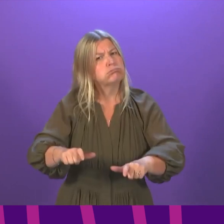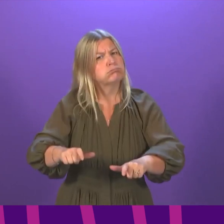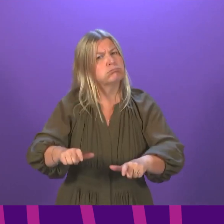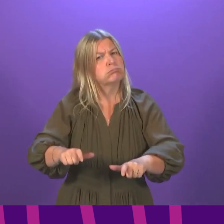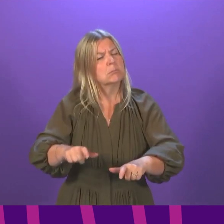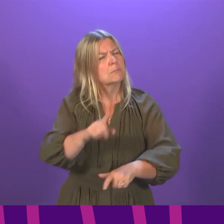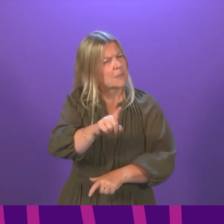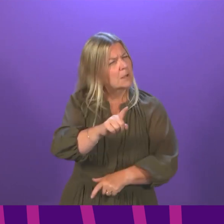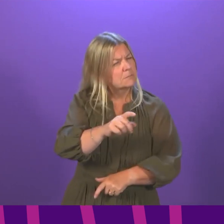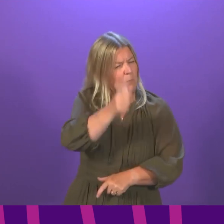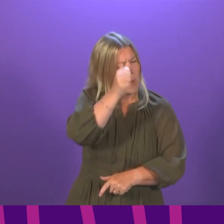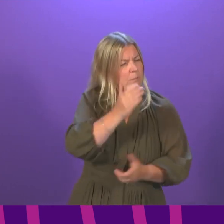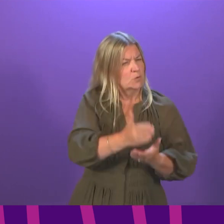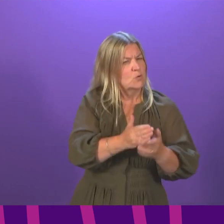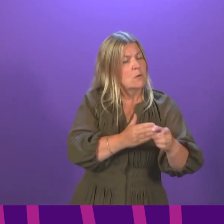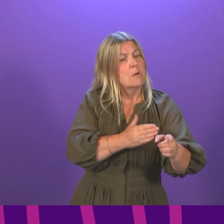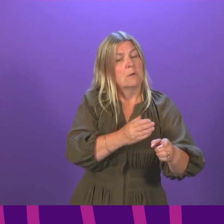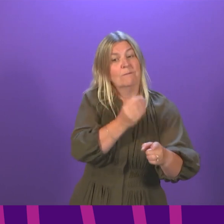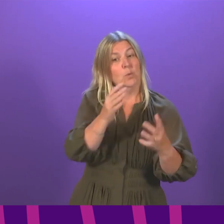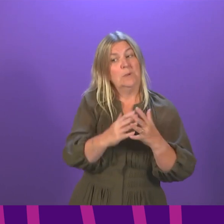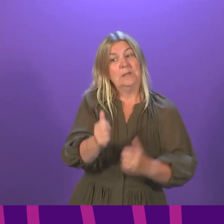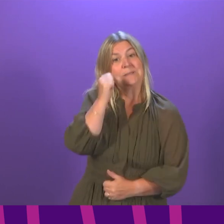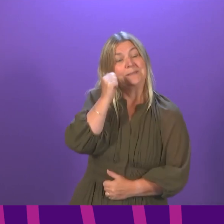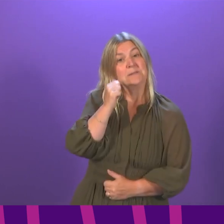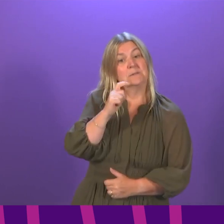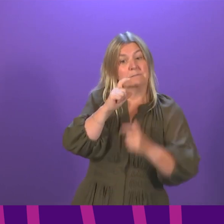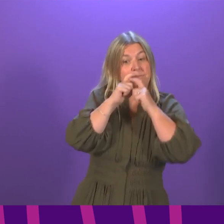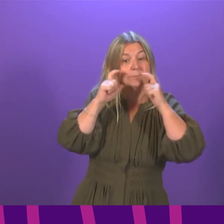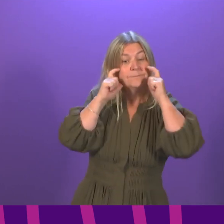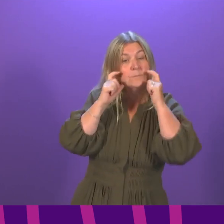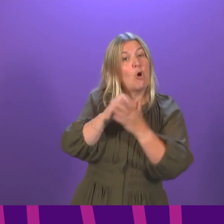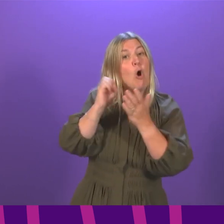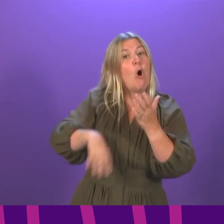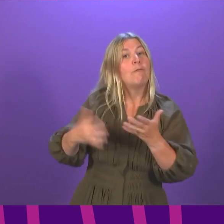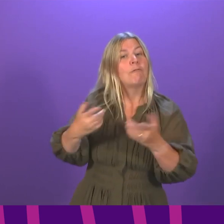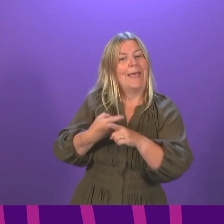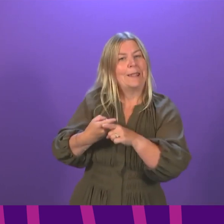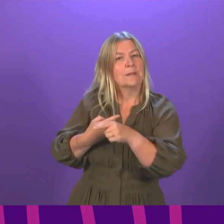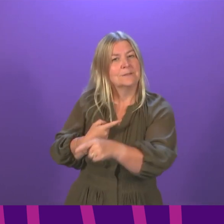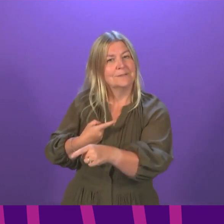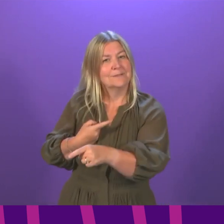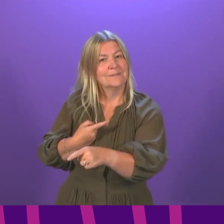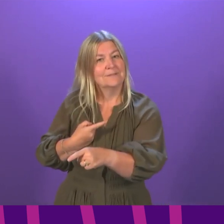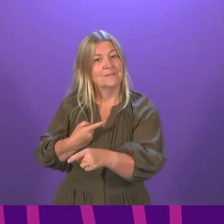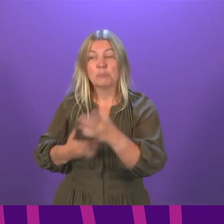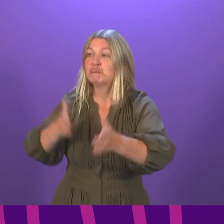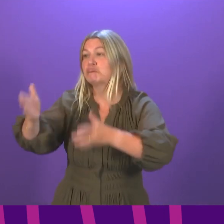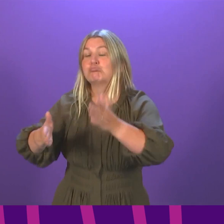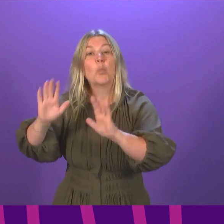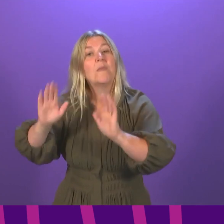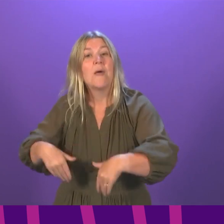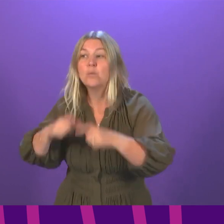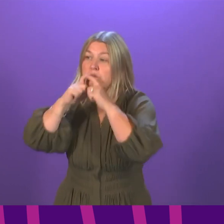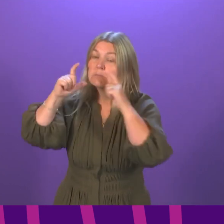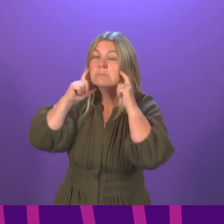that, a couple of weeks ago, that restriction was removed in England. Actually, most people are choosing to continue